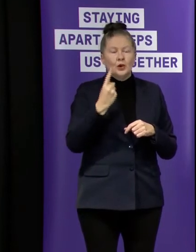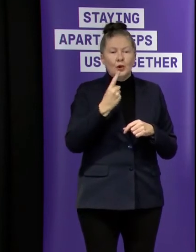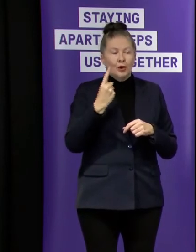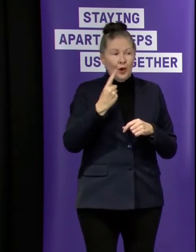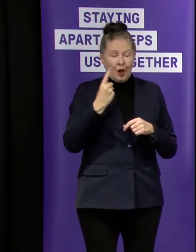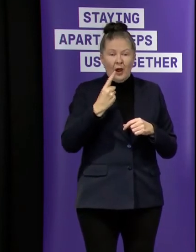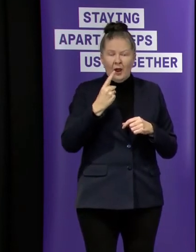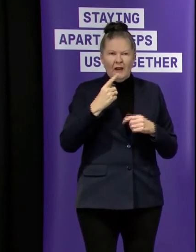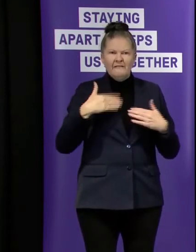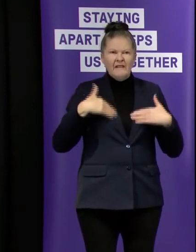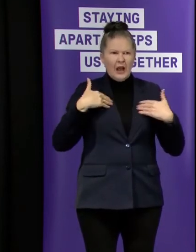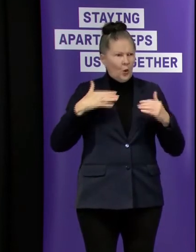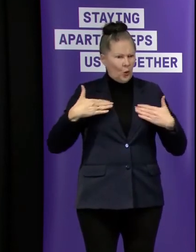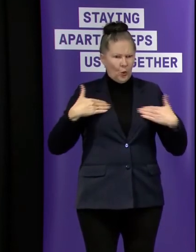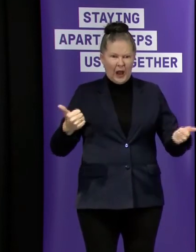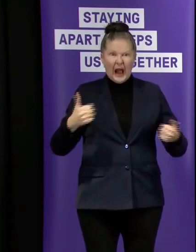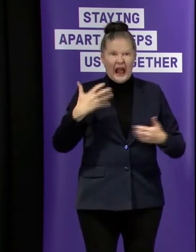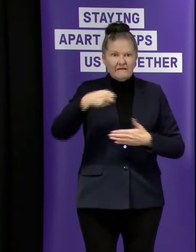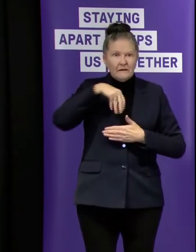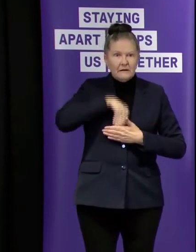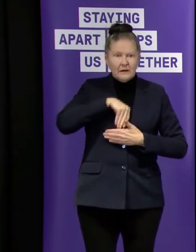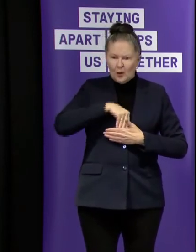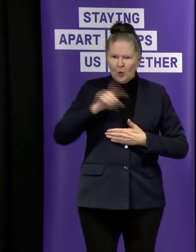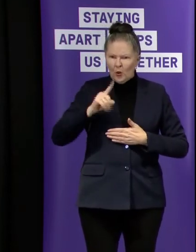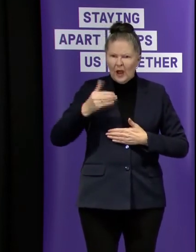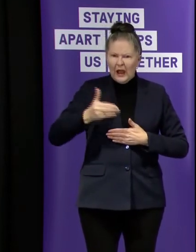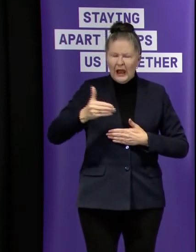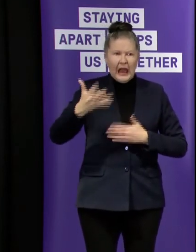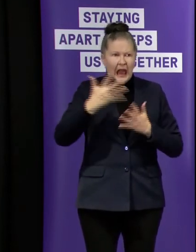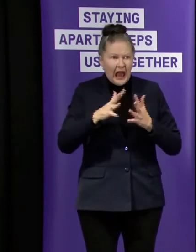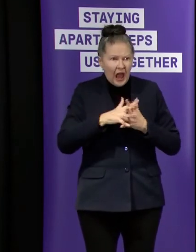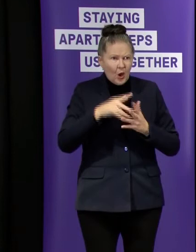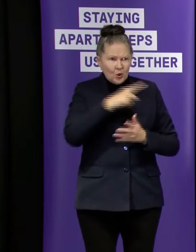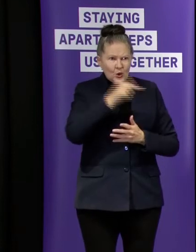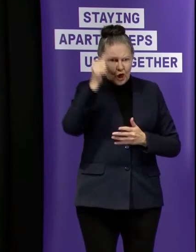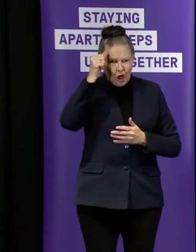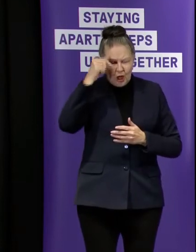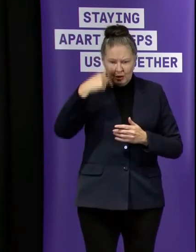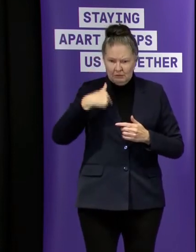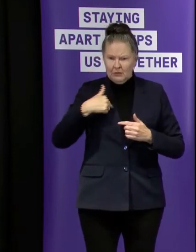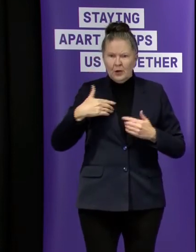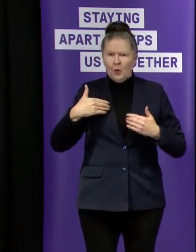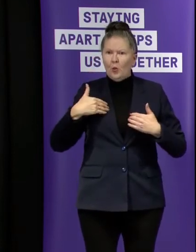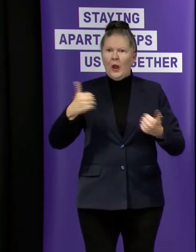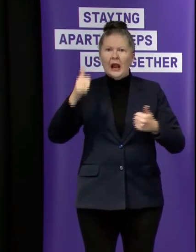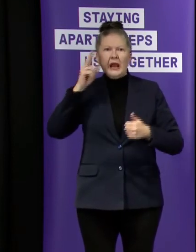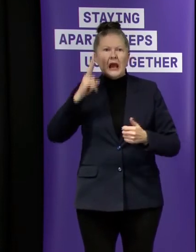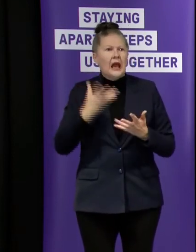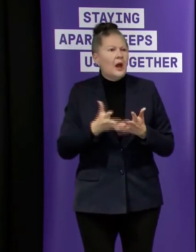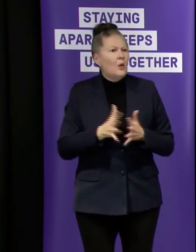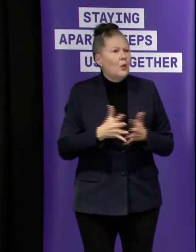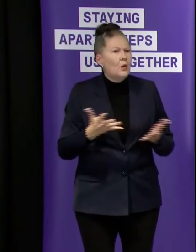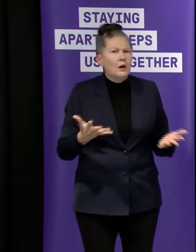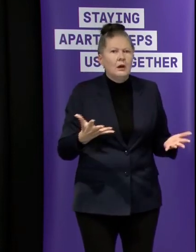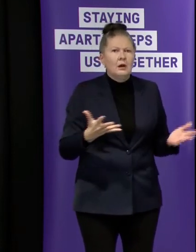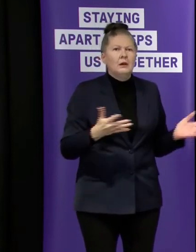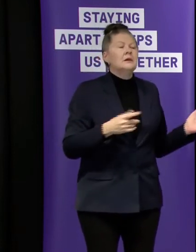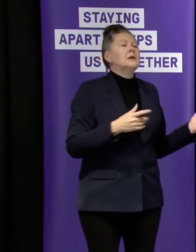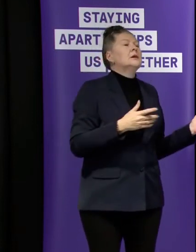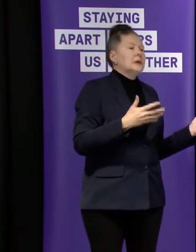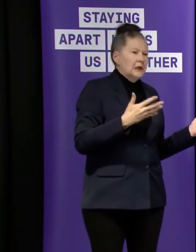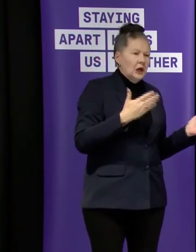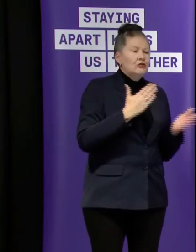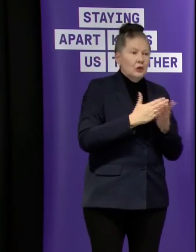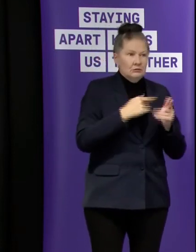of the disease and stay in case so how do you determine that they have actually recovered yep so they're uh so in that case um